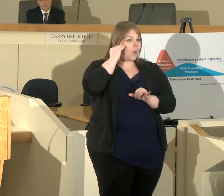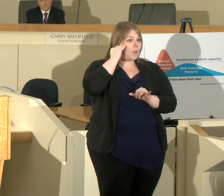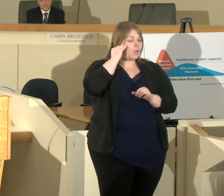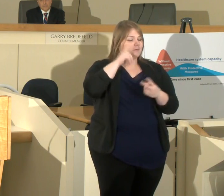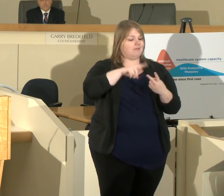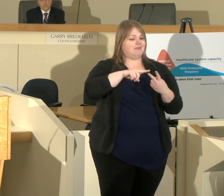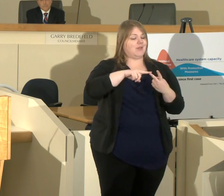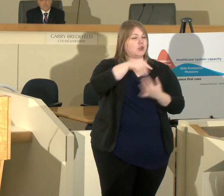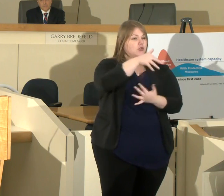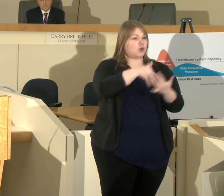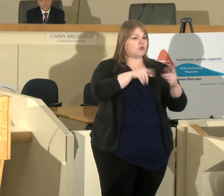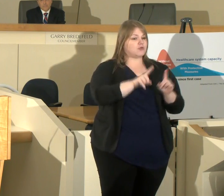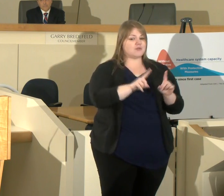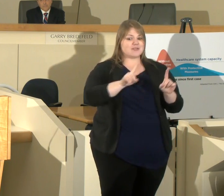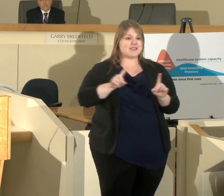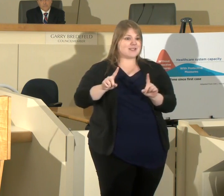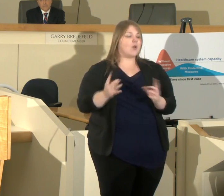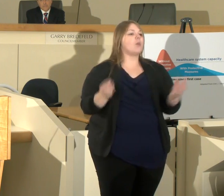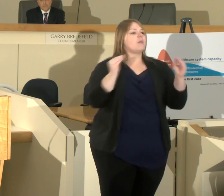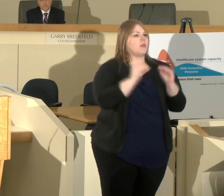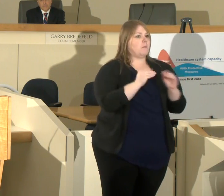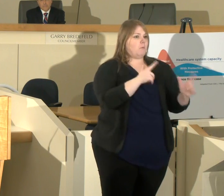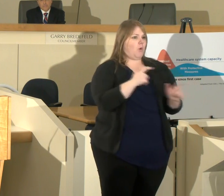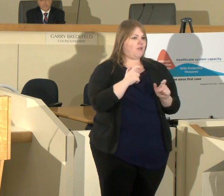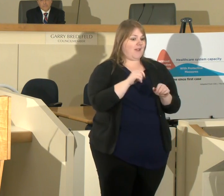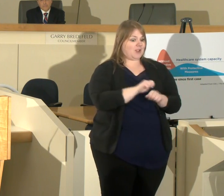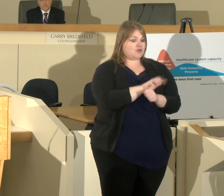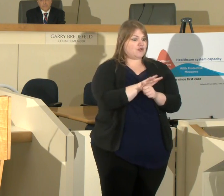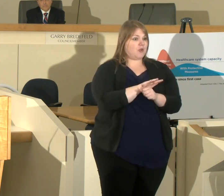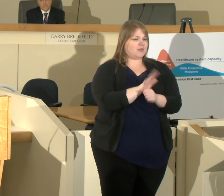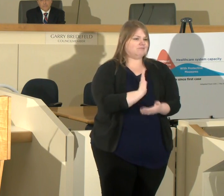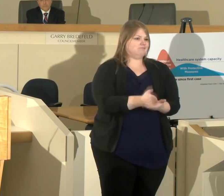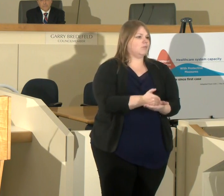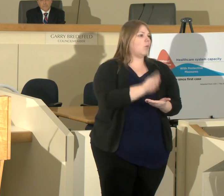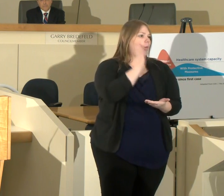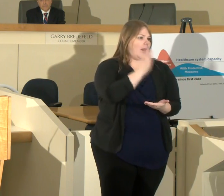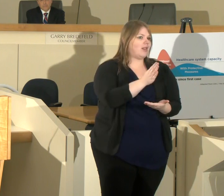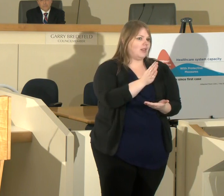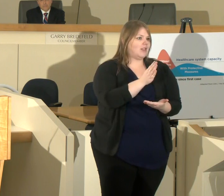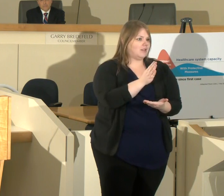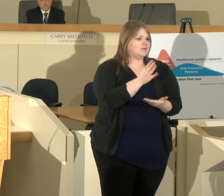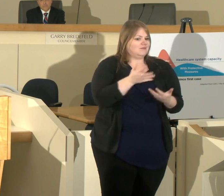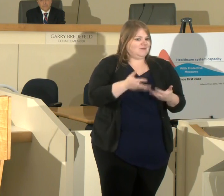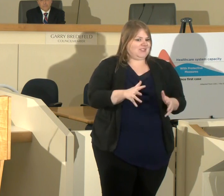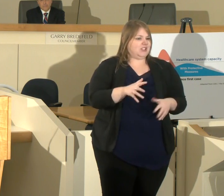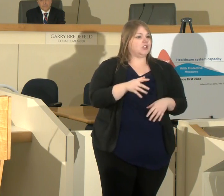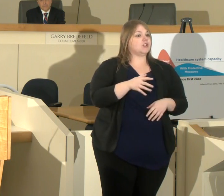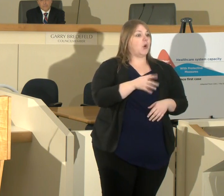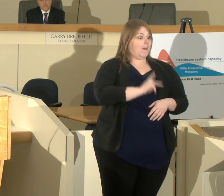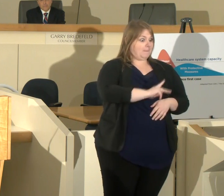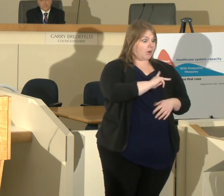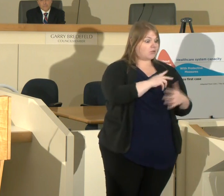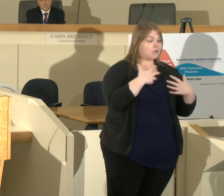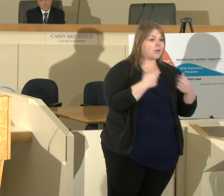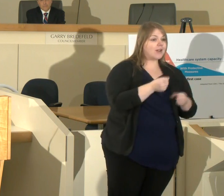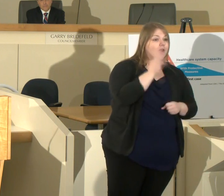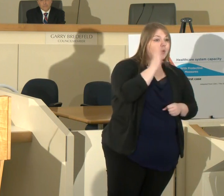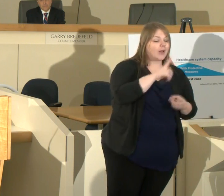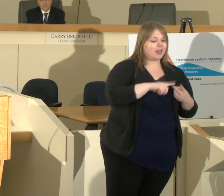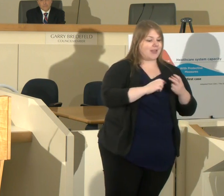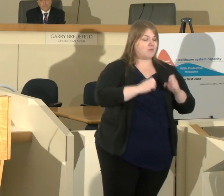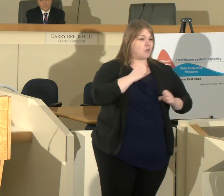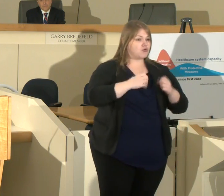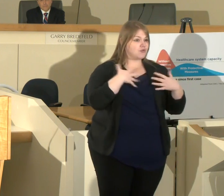social distancing the faster we can put this deadly disease behind us and the faster we can recover personally emotionally